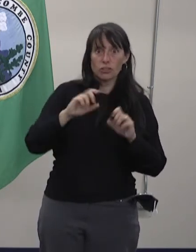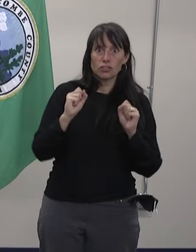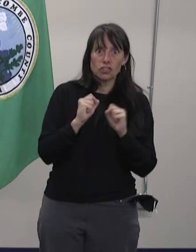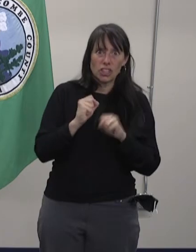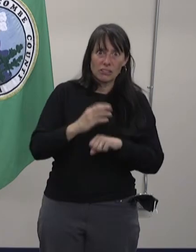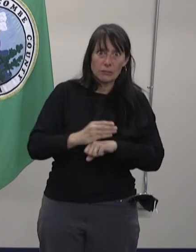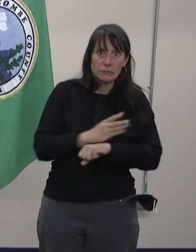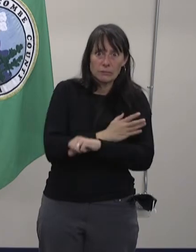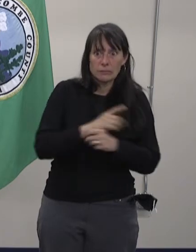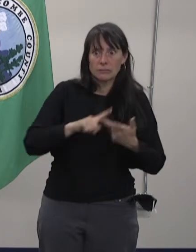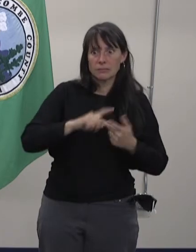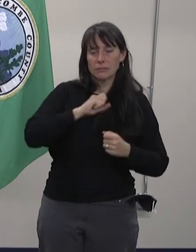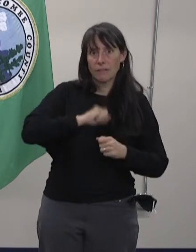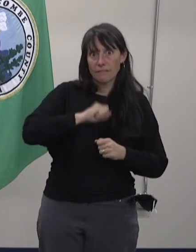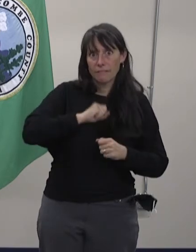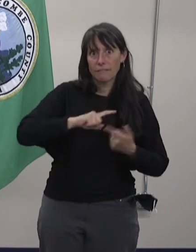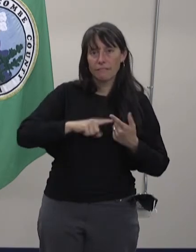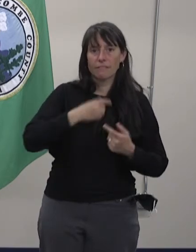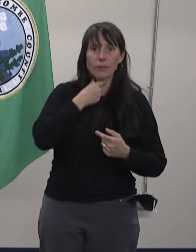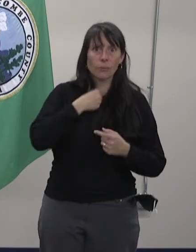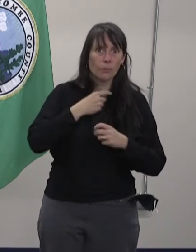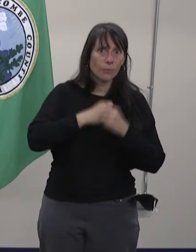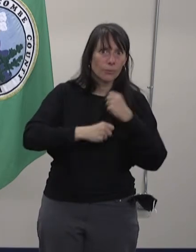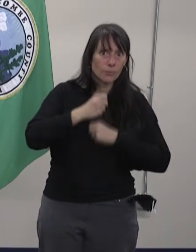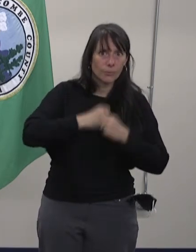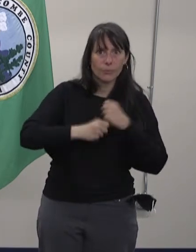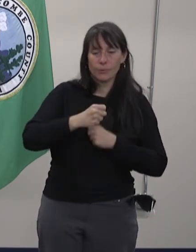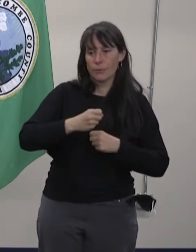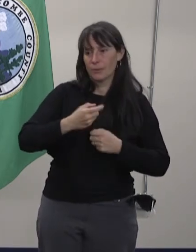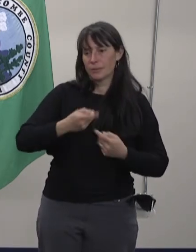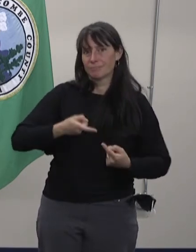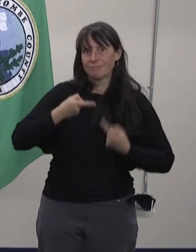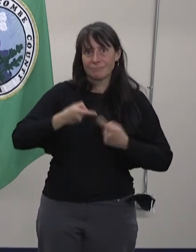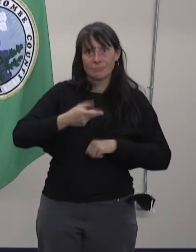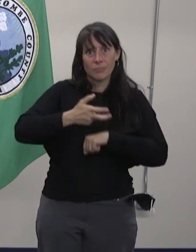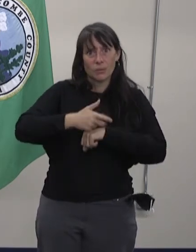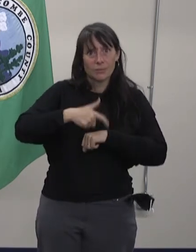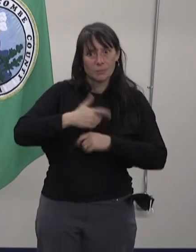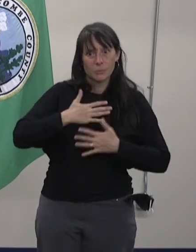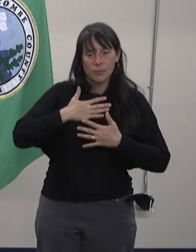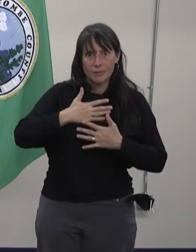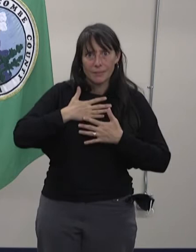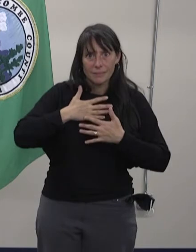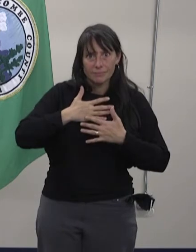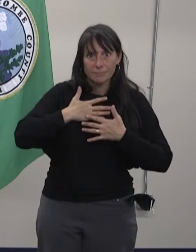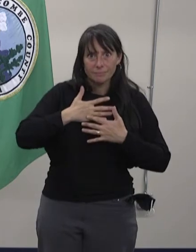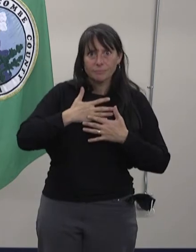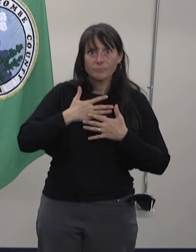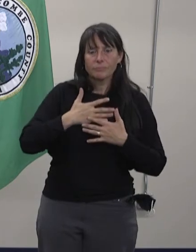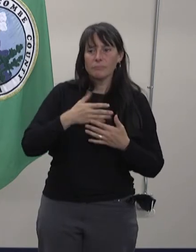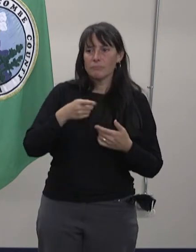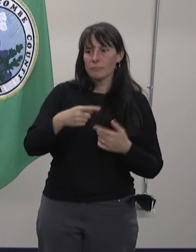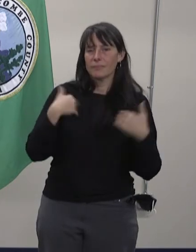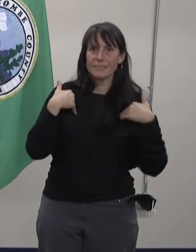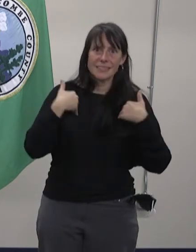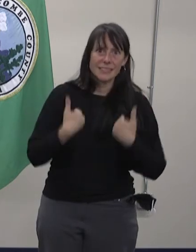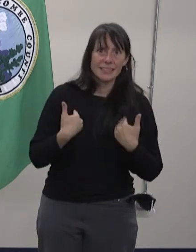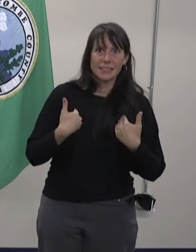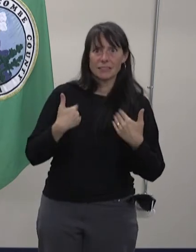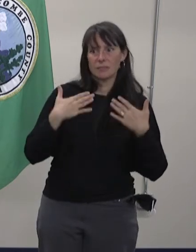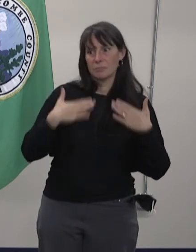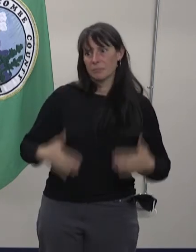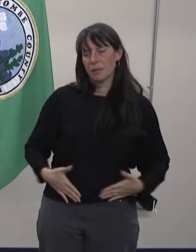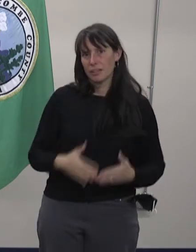cough or sore throat, shortness of breath or difficulty breathing, fatigue, muscle and body